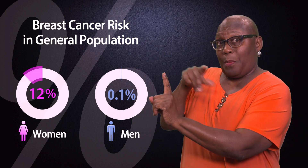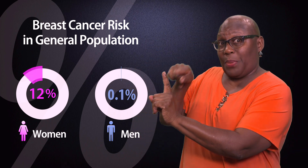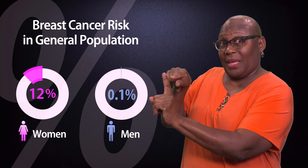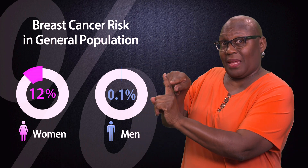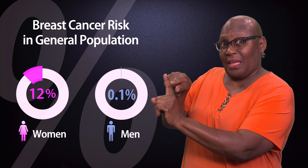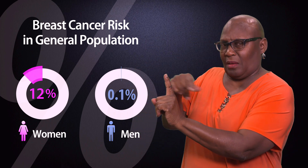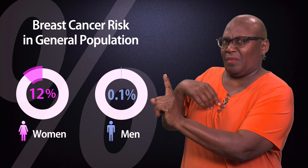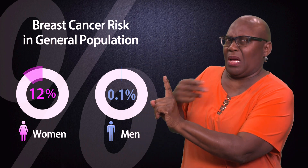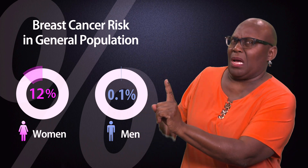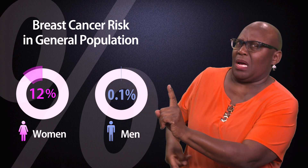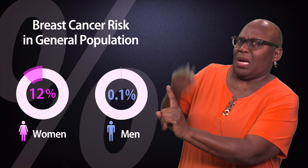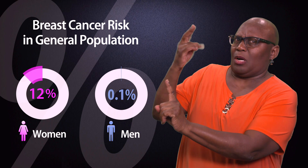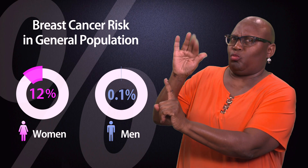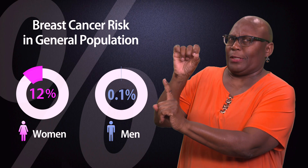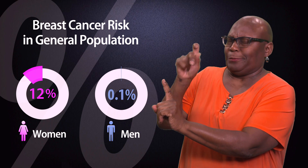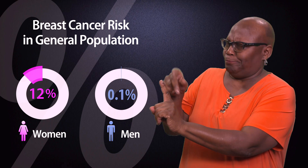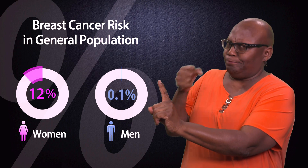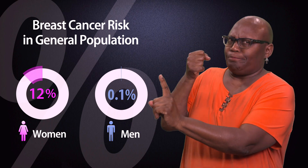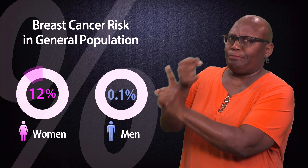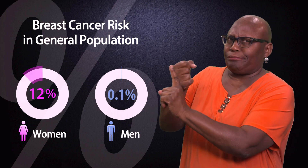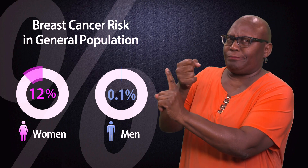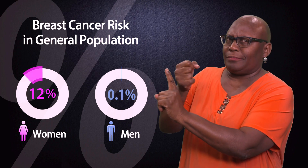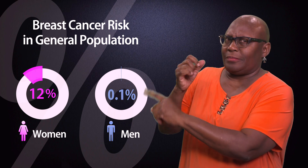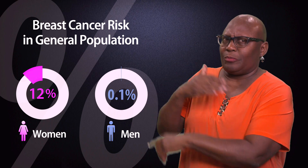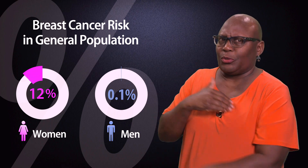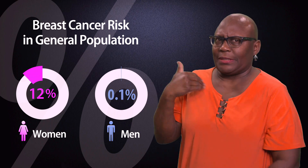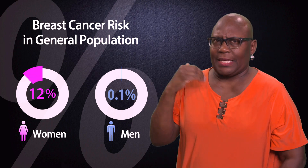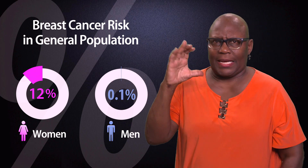a much higher risk of breast cancer.